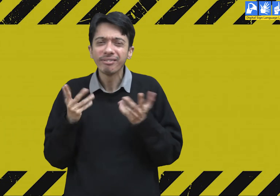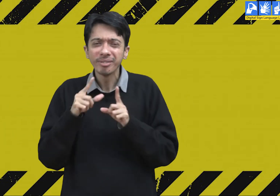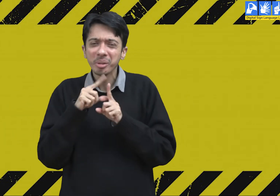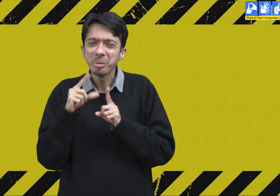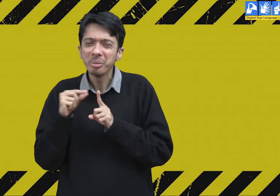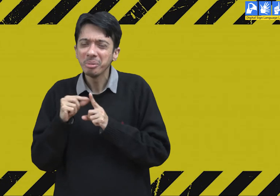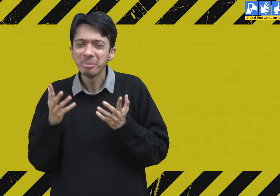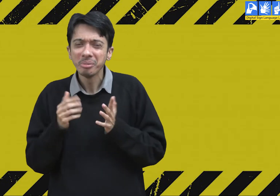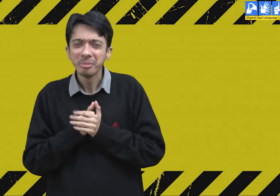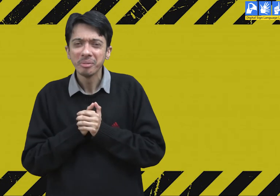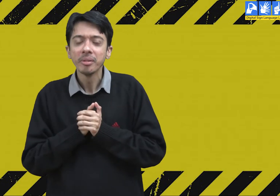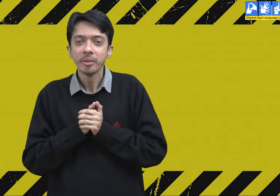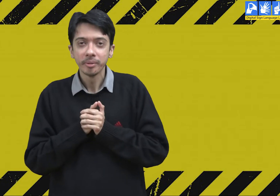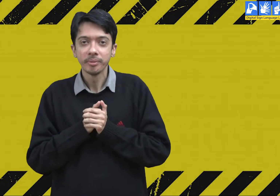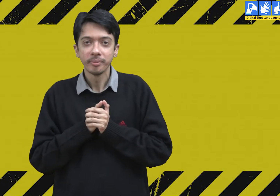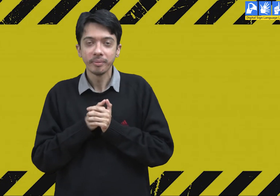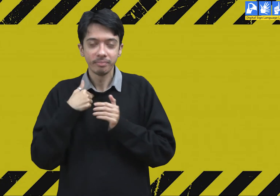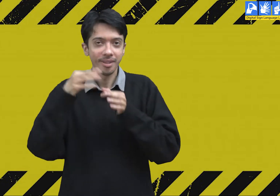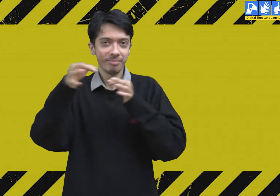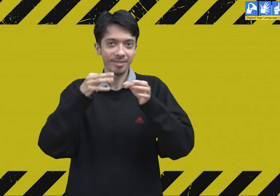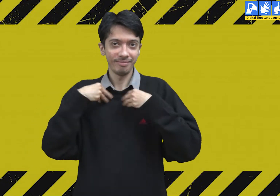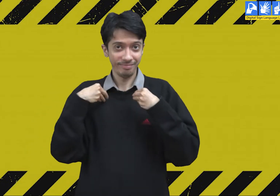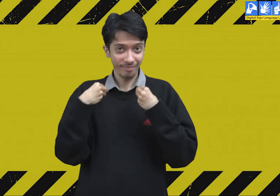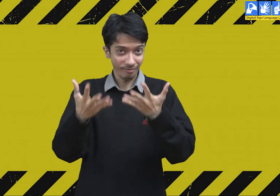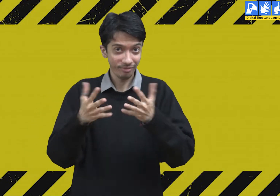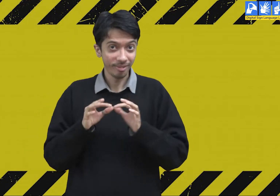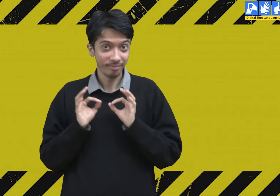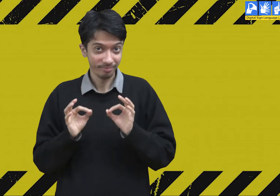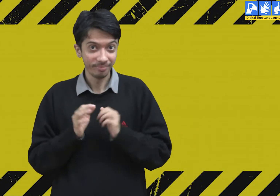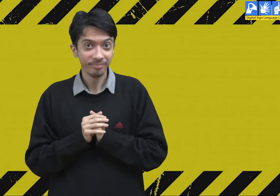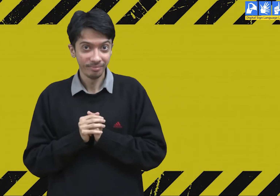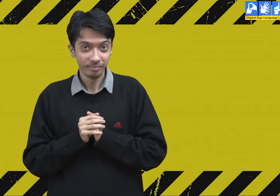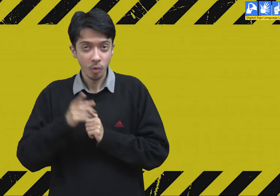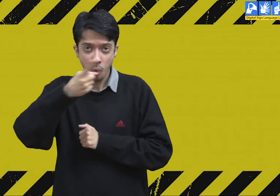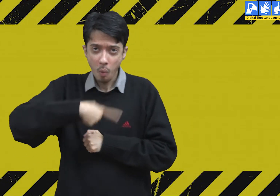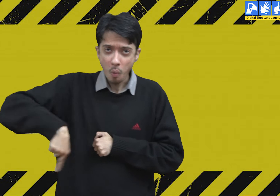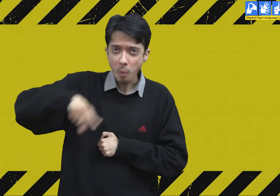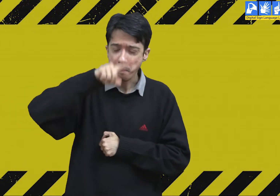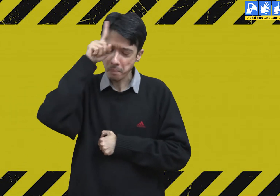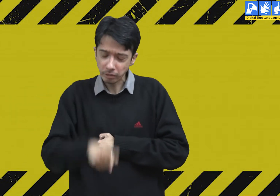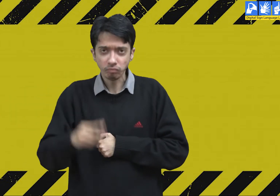What do we have to do for our safety at other places? Let us discuss. We must know